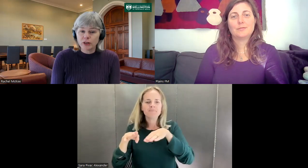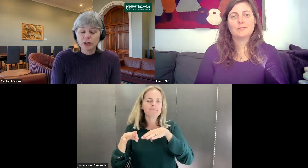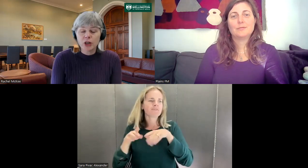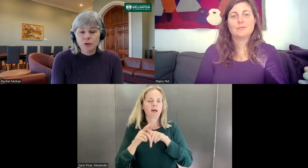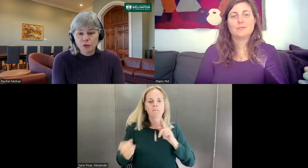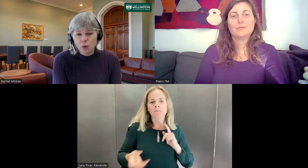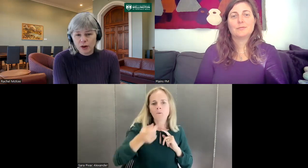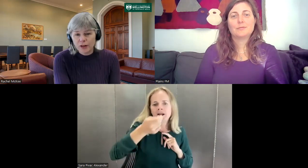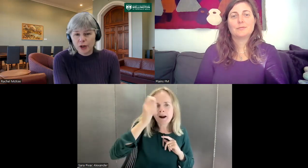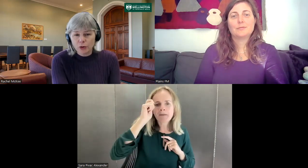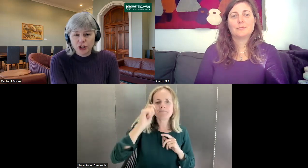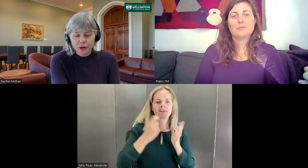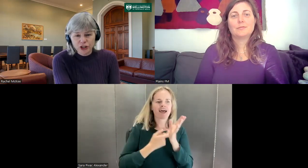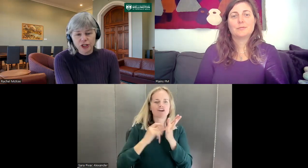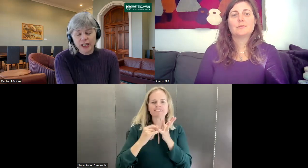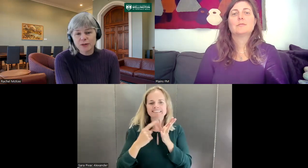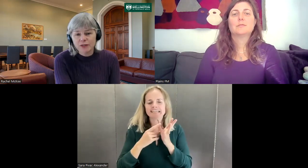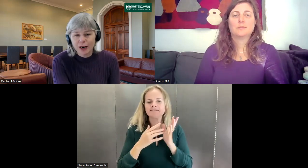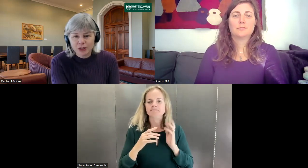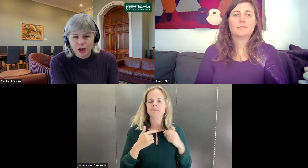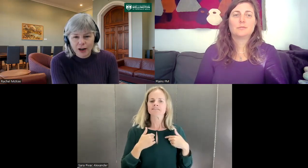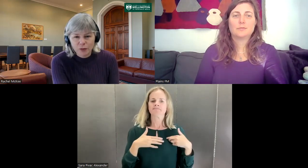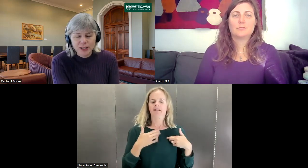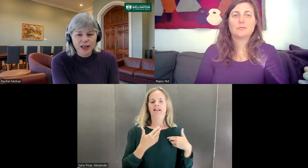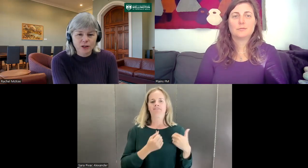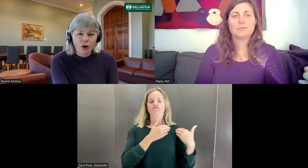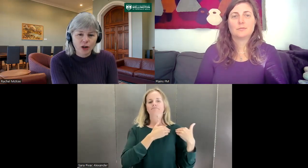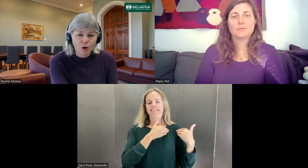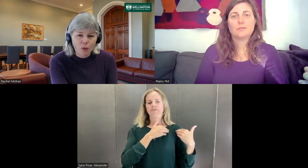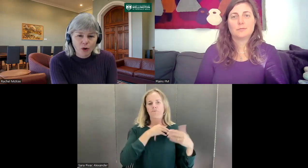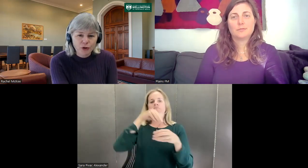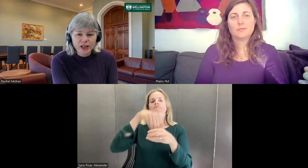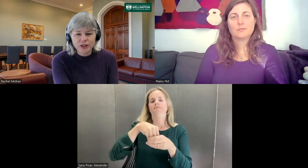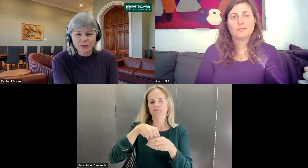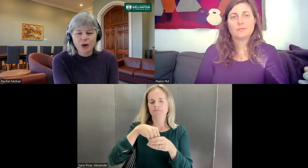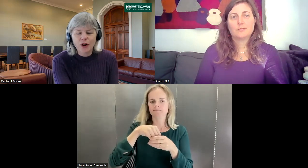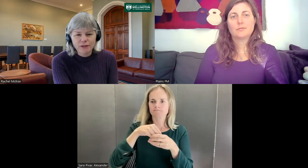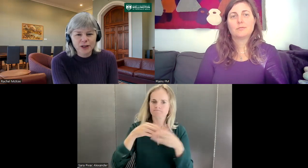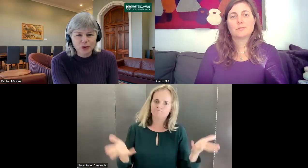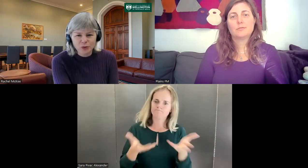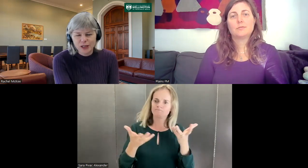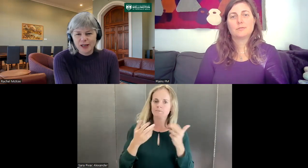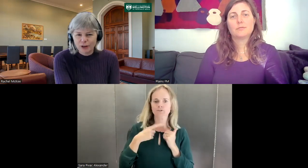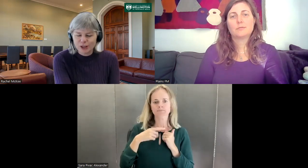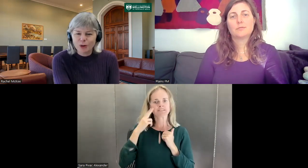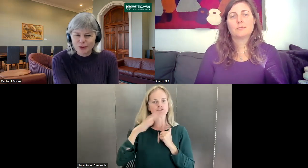for the older generation to keep deaf clubs alive. We're seeing a lot more threat to them. So I feel a responsibility